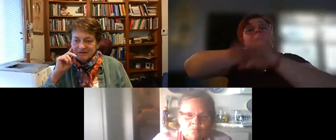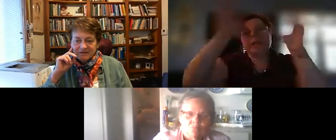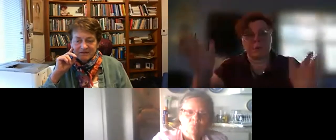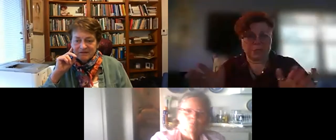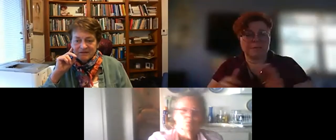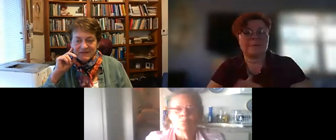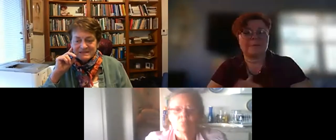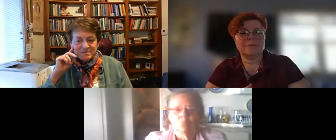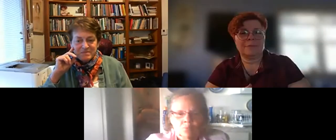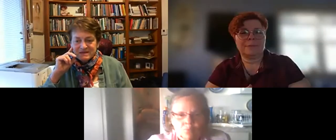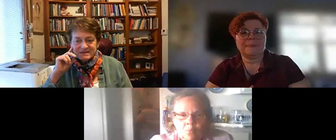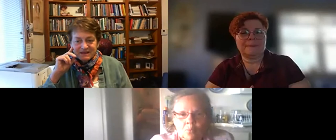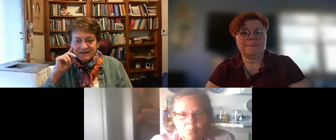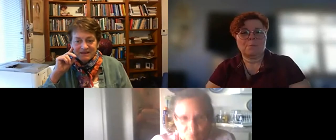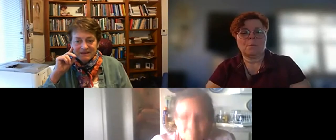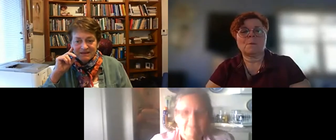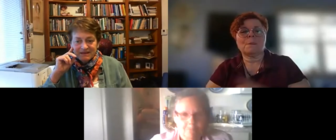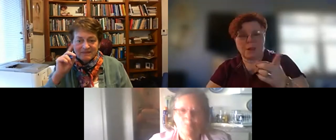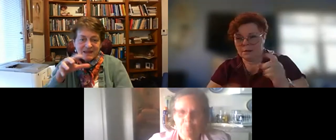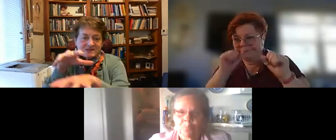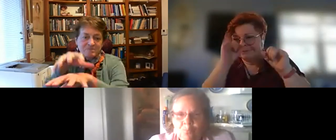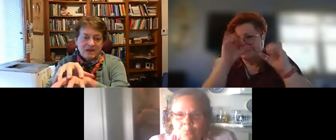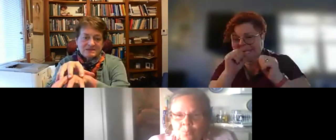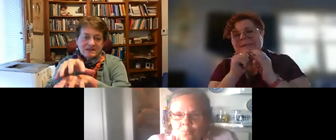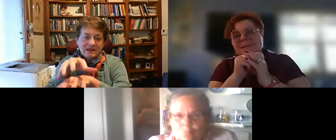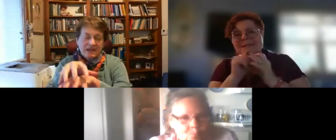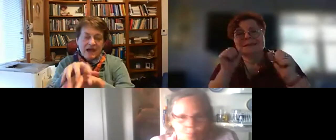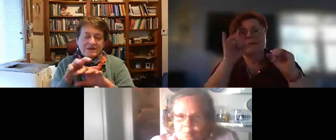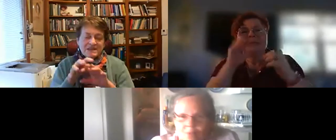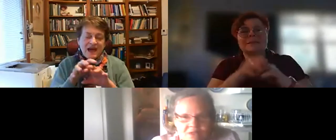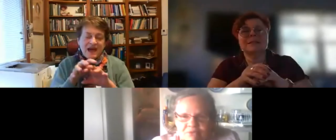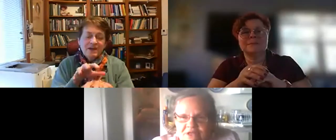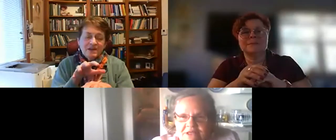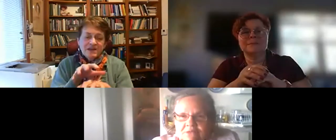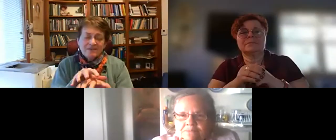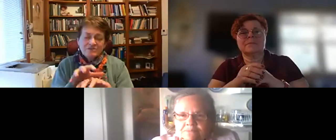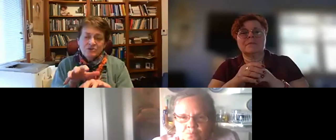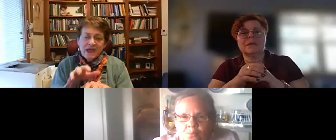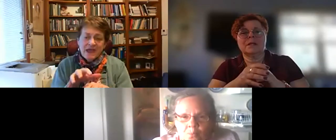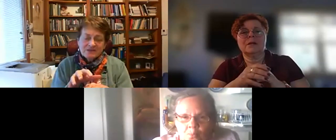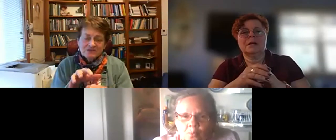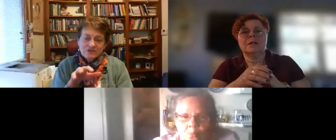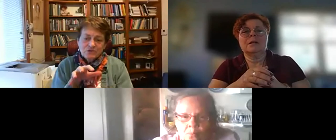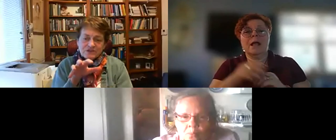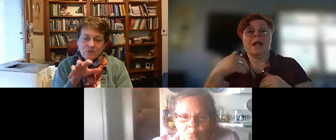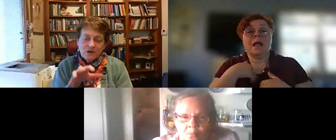anywhere that's amazing yeah that is amazing i mean to have to have two hands do this one